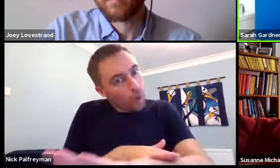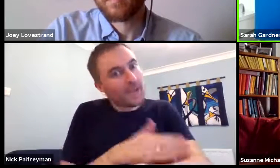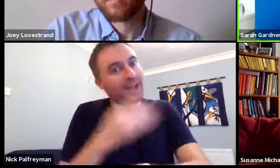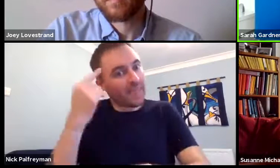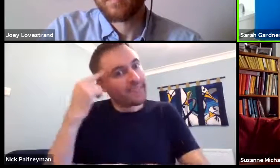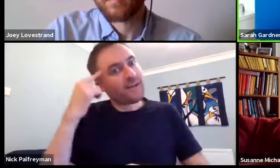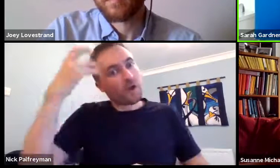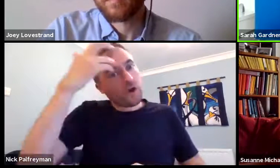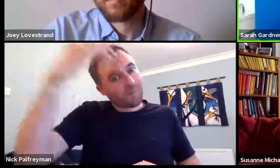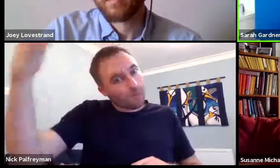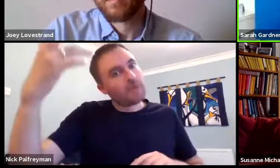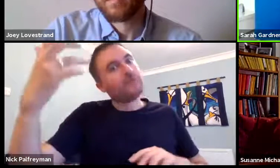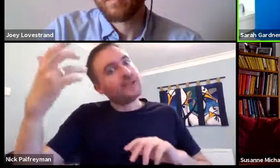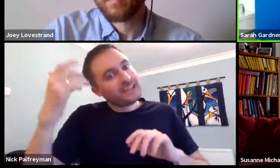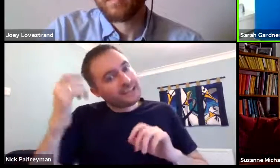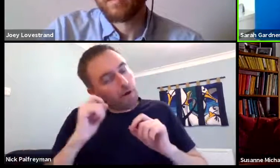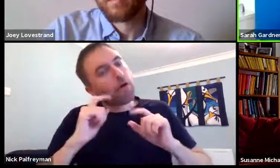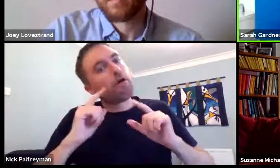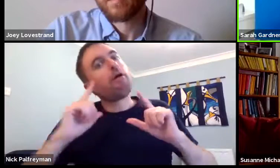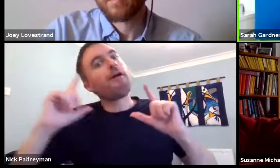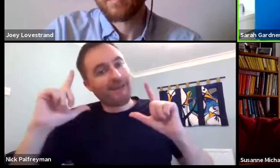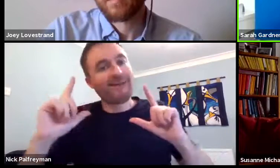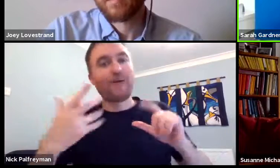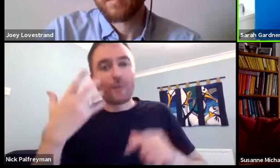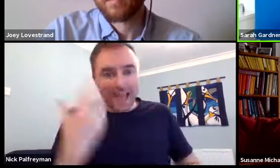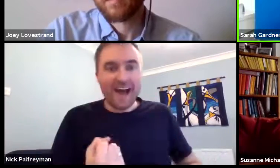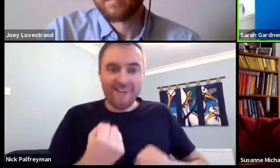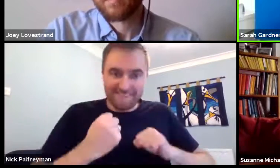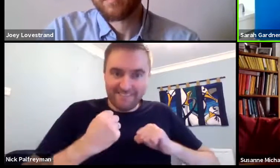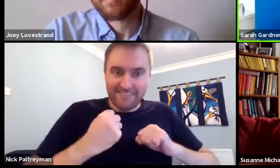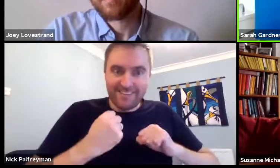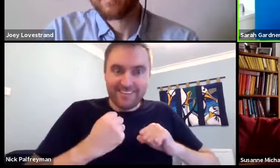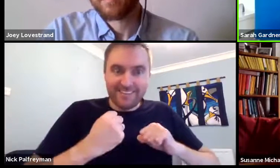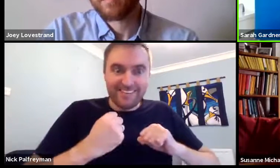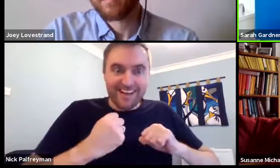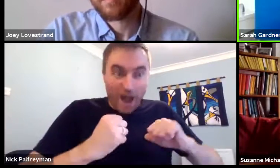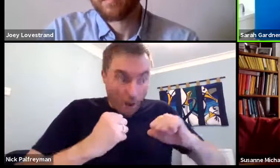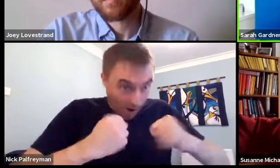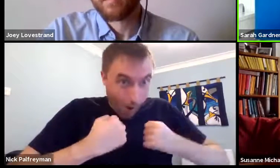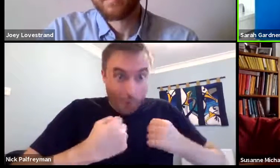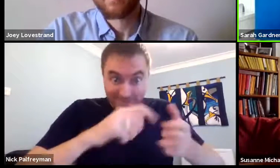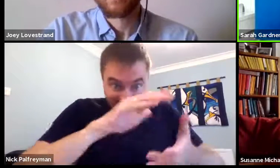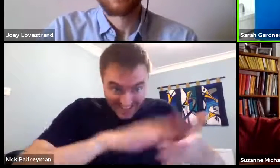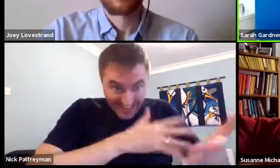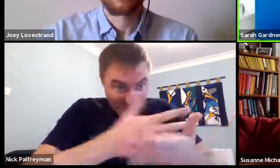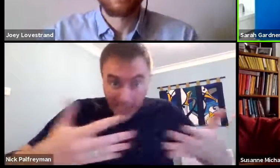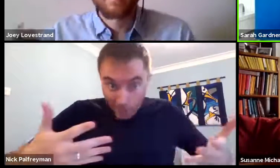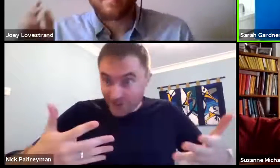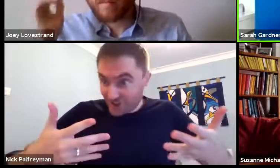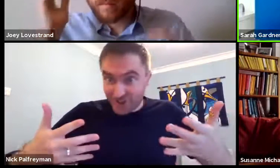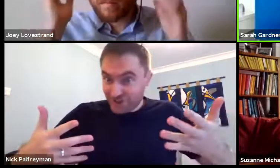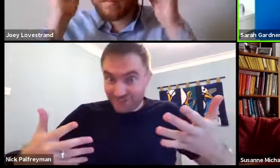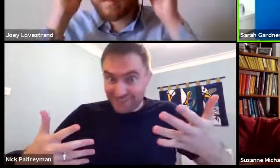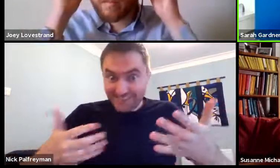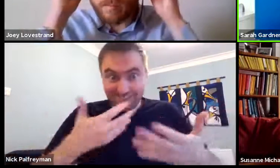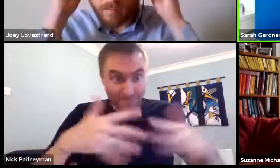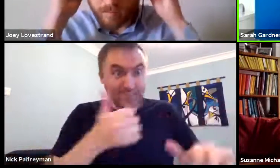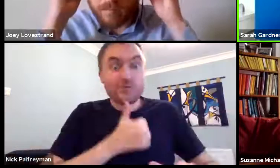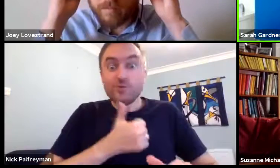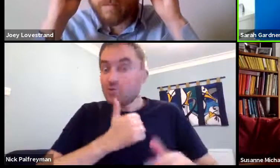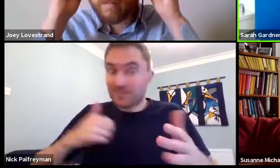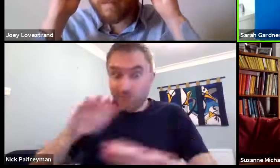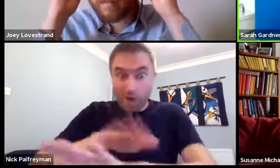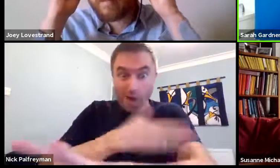it means now that there is this slow kind of awareness, this developing awareness within the Indonesian